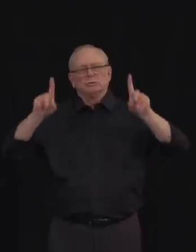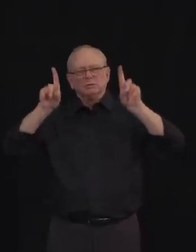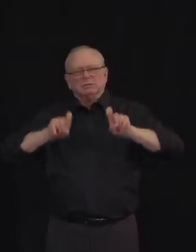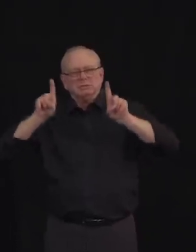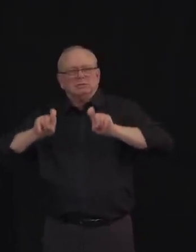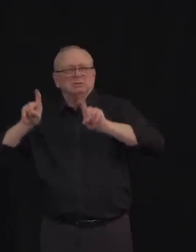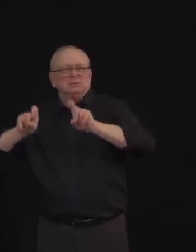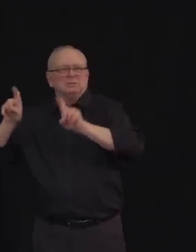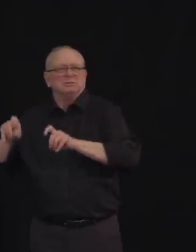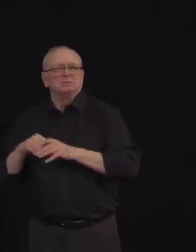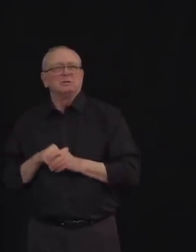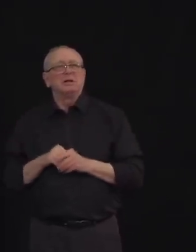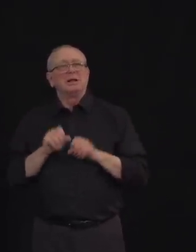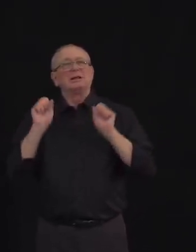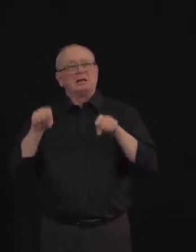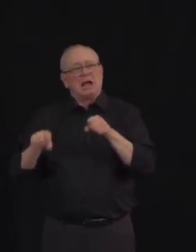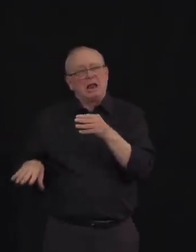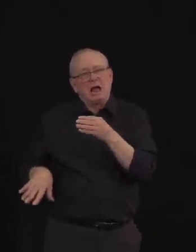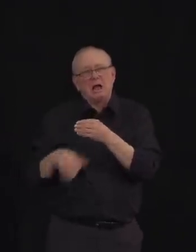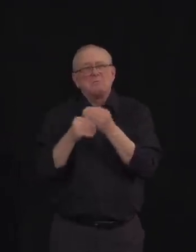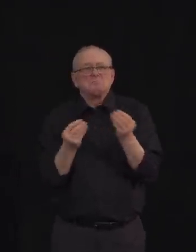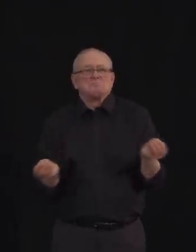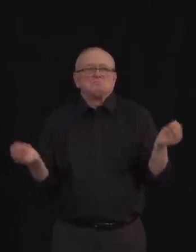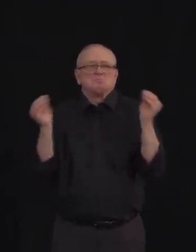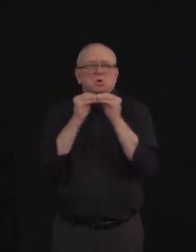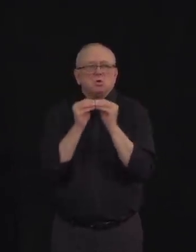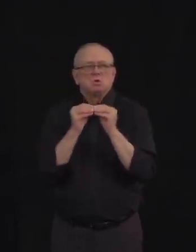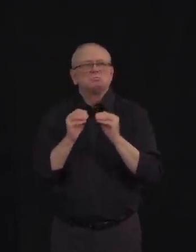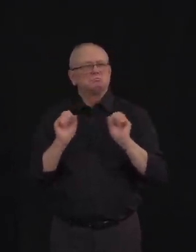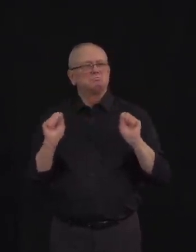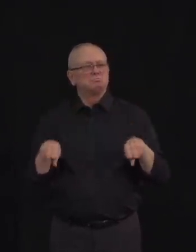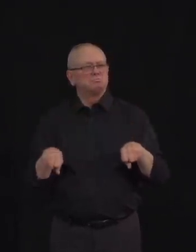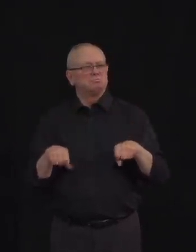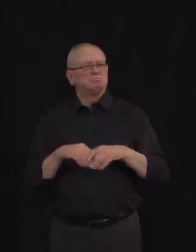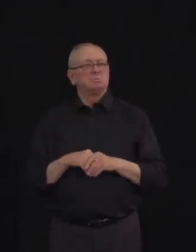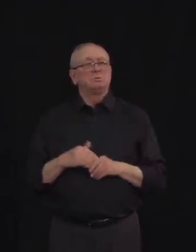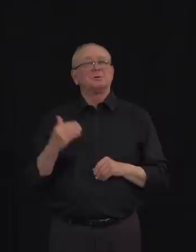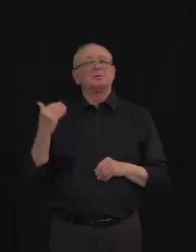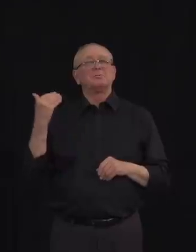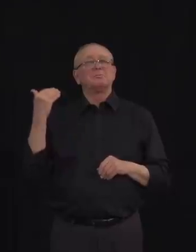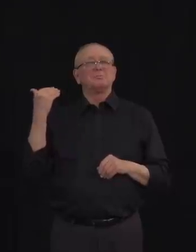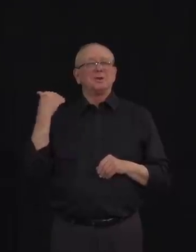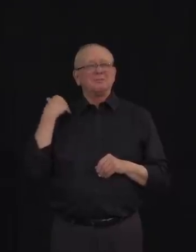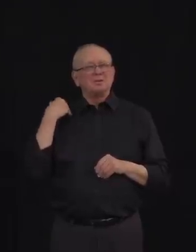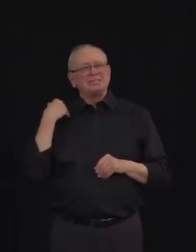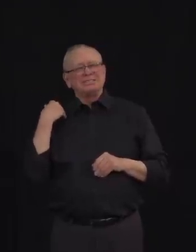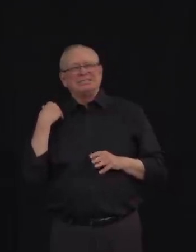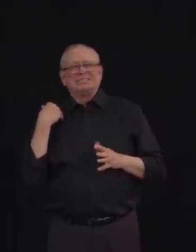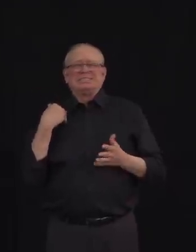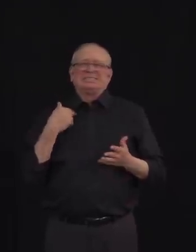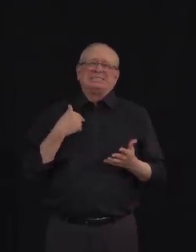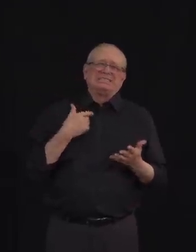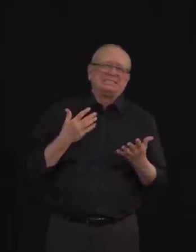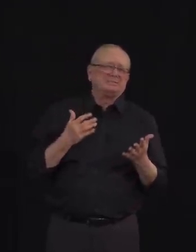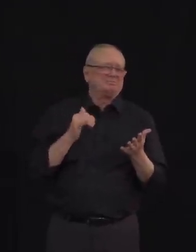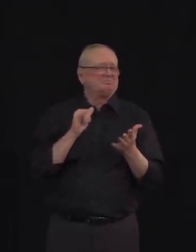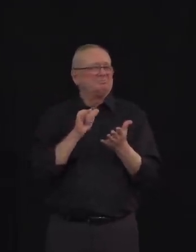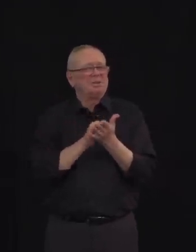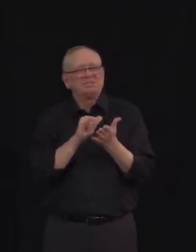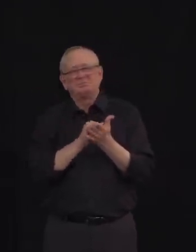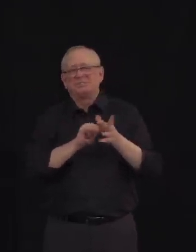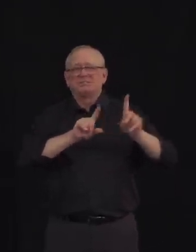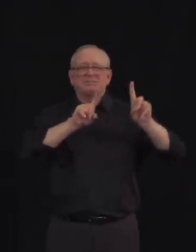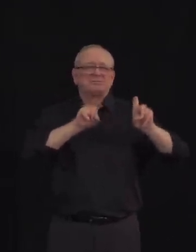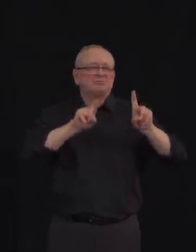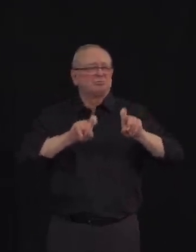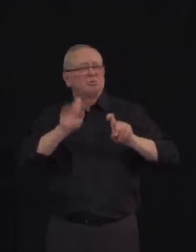You have previously heard me say that we were not able to test every Albertan with a cough or runny nose, but we believe that we may now